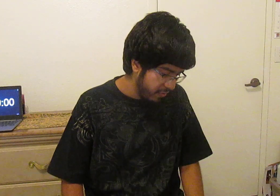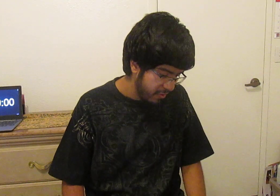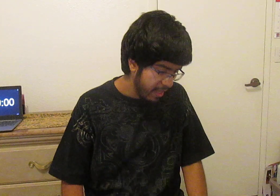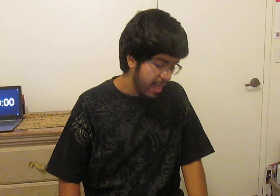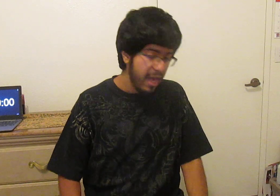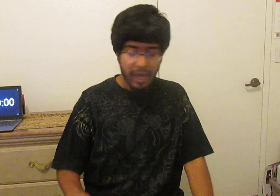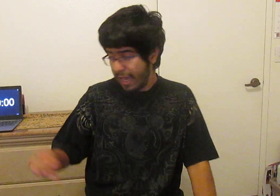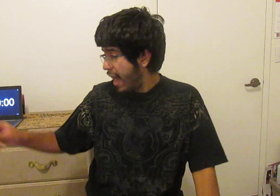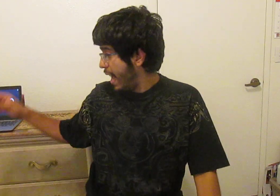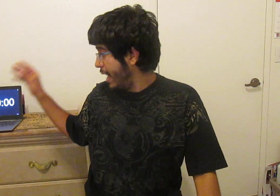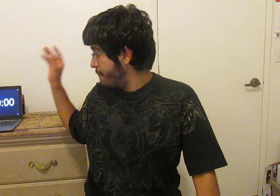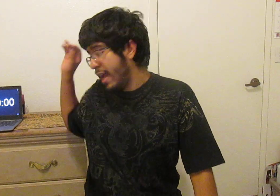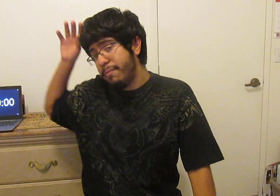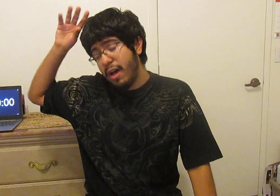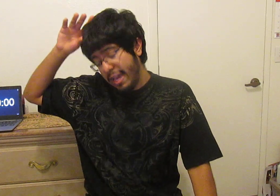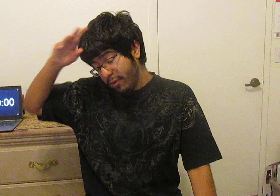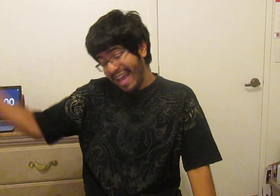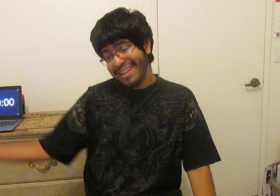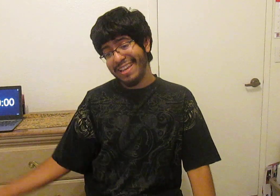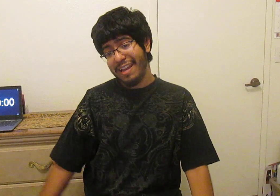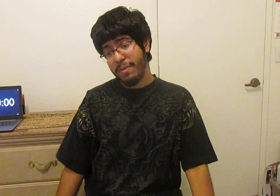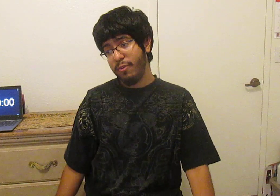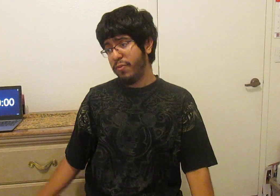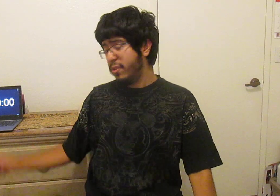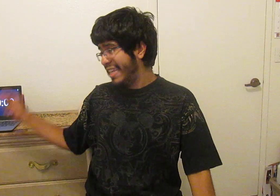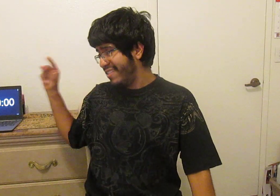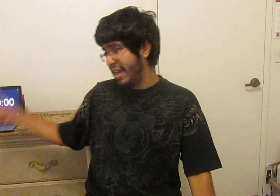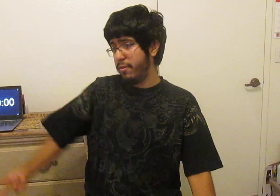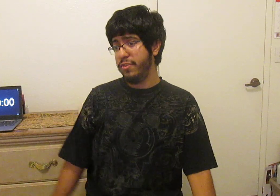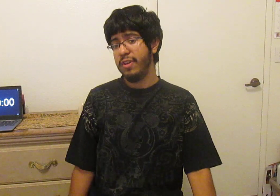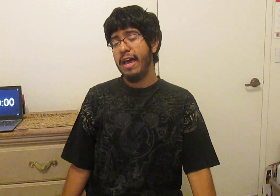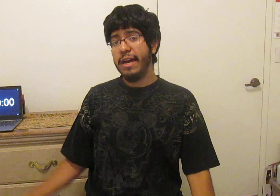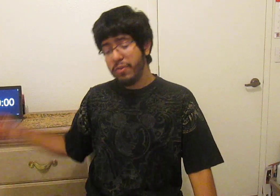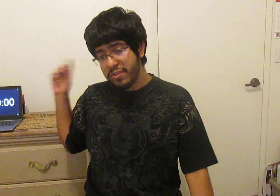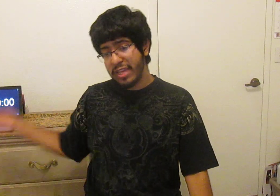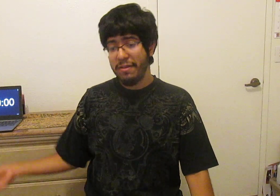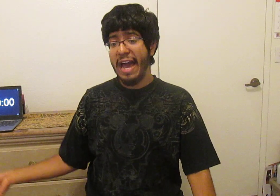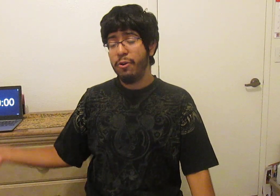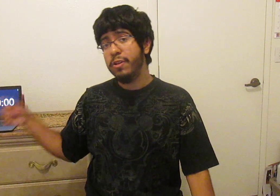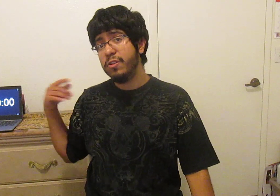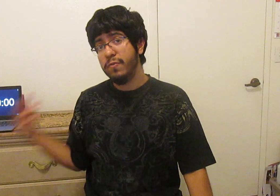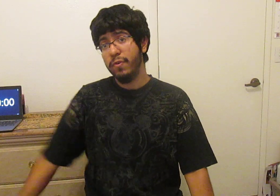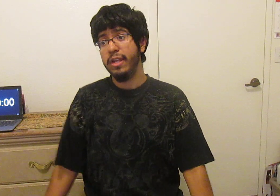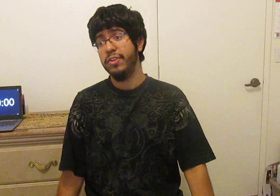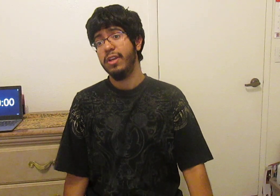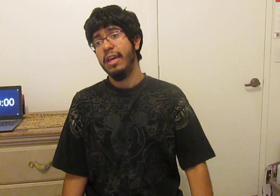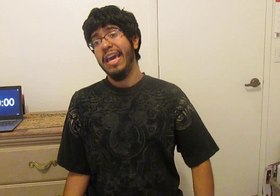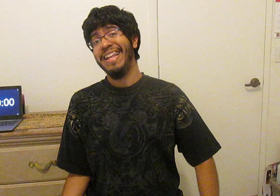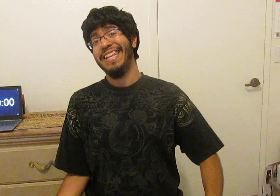and I am I react to anime with only timers I don't use sound I don't use footage and to